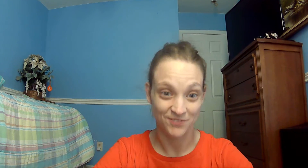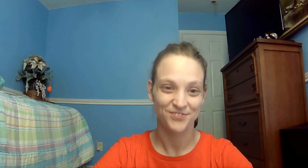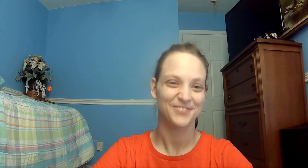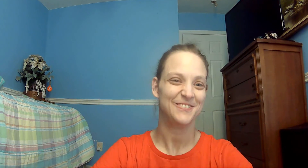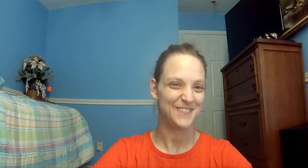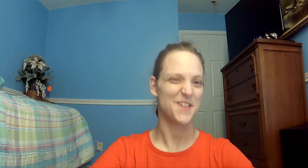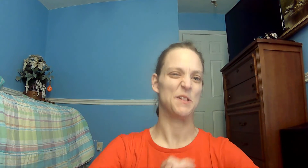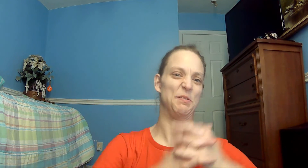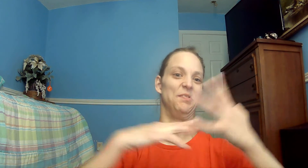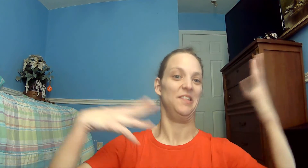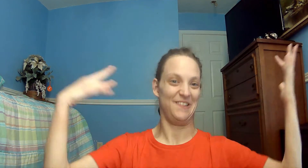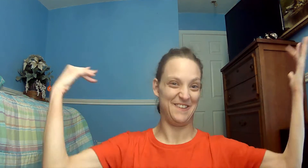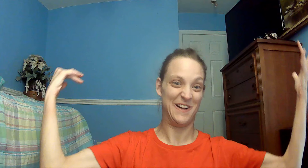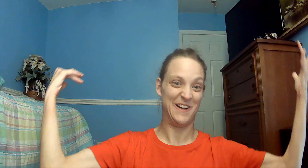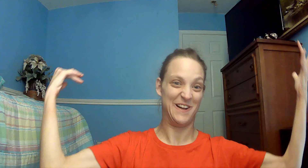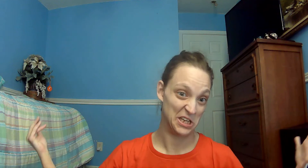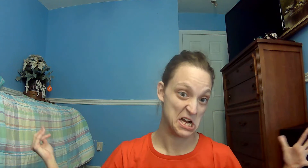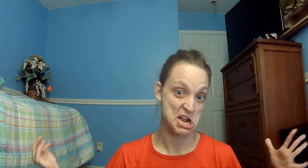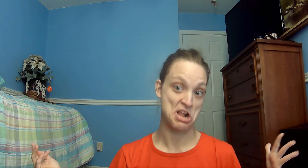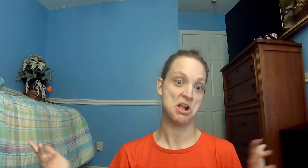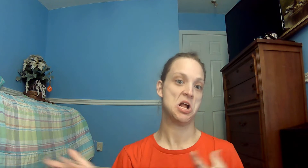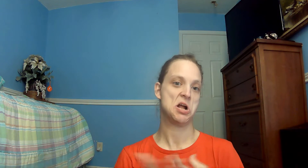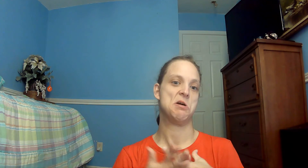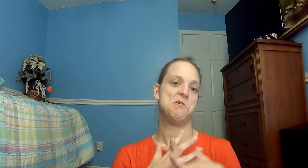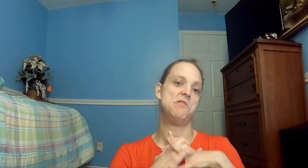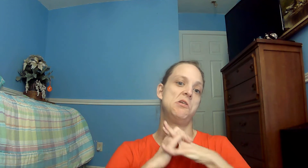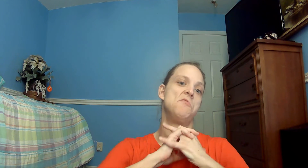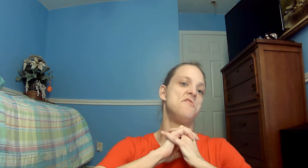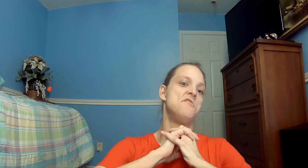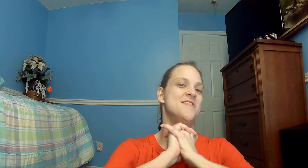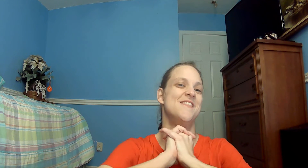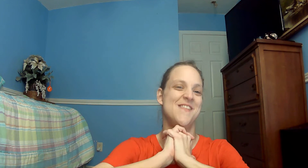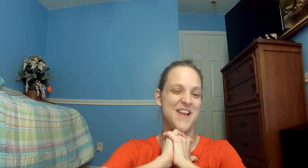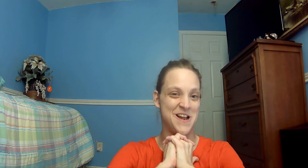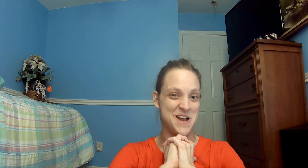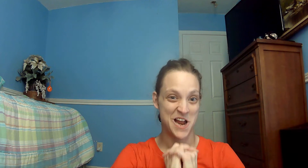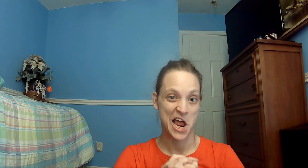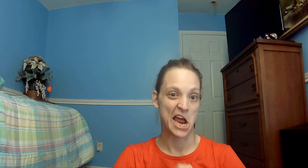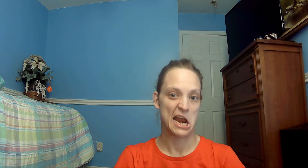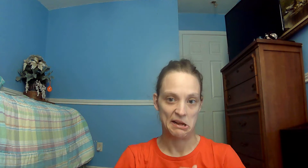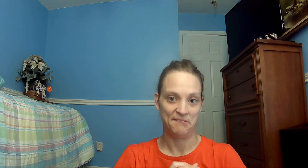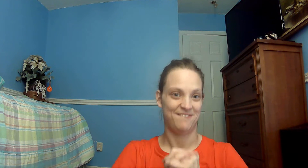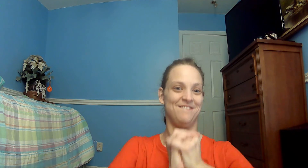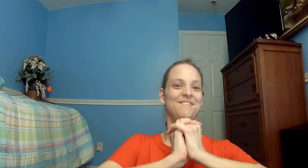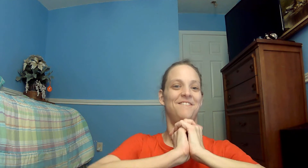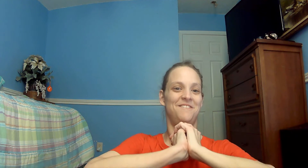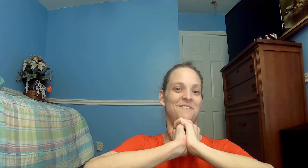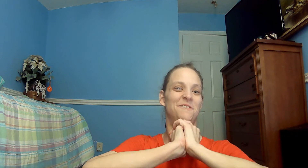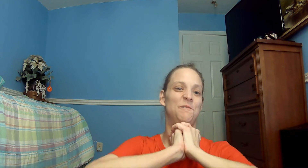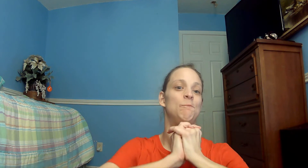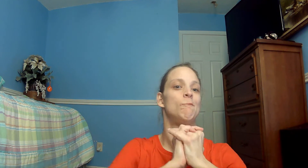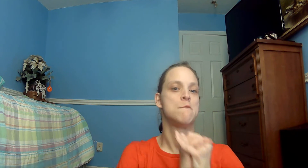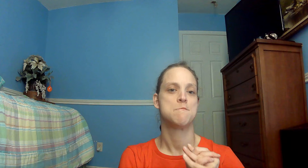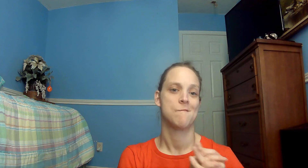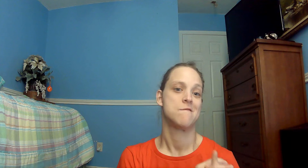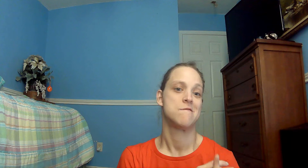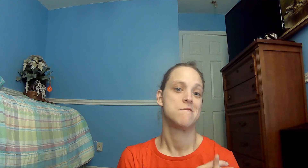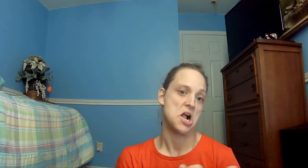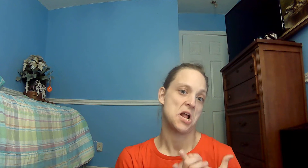The Word became flesh and dwelt among us. We observed His glory, the glory as the